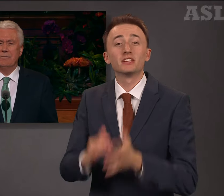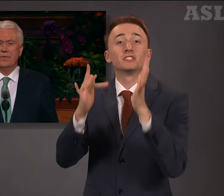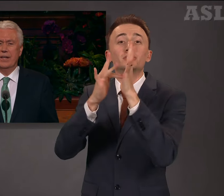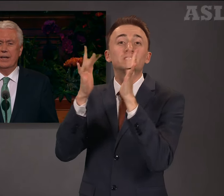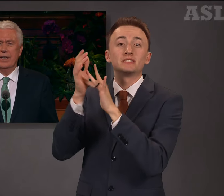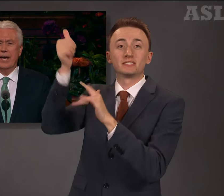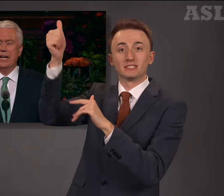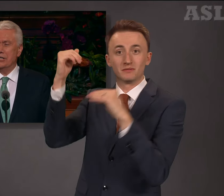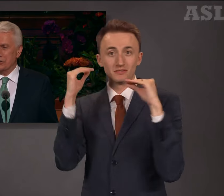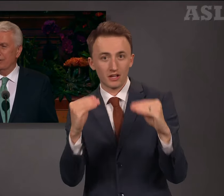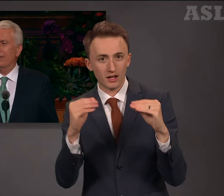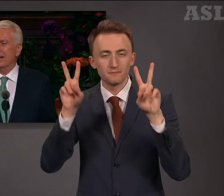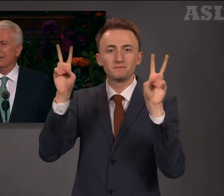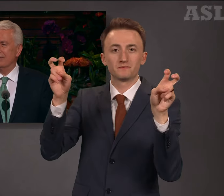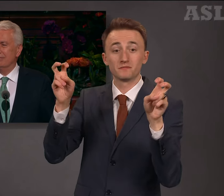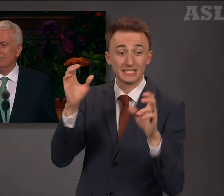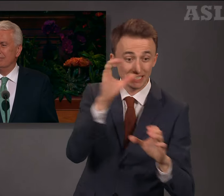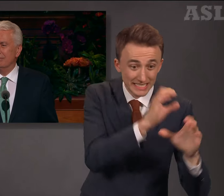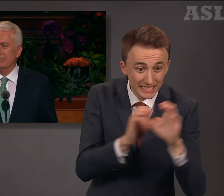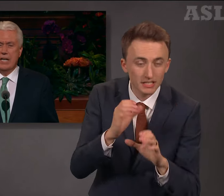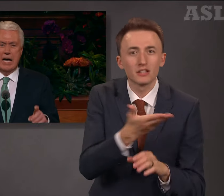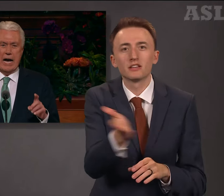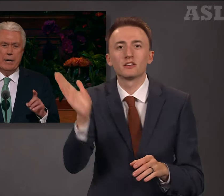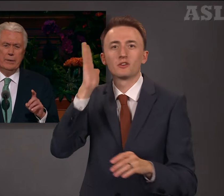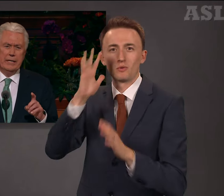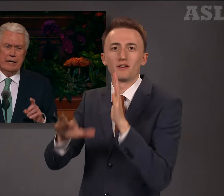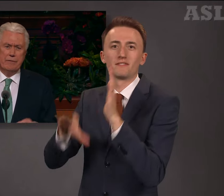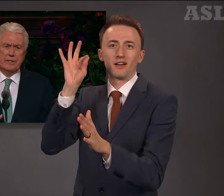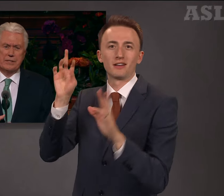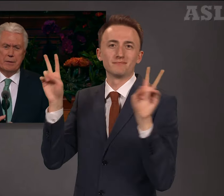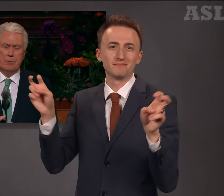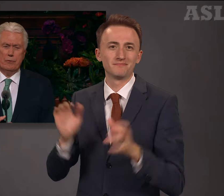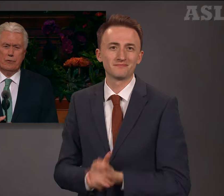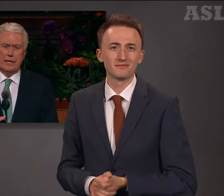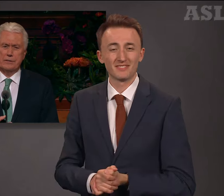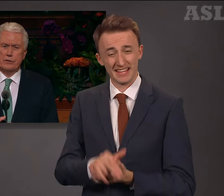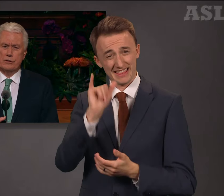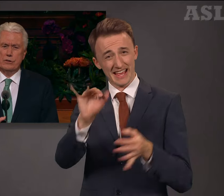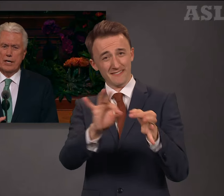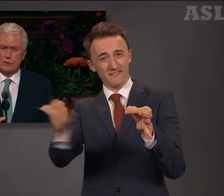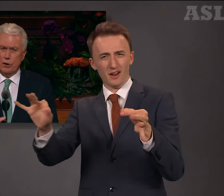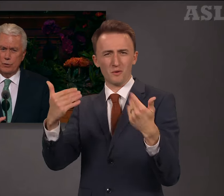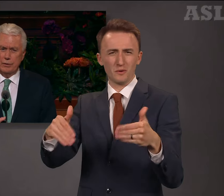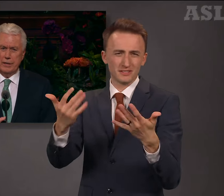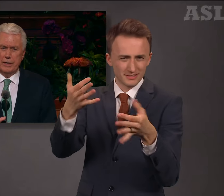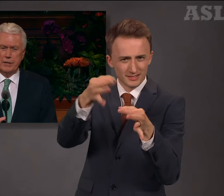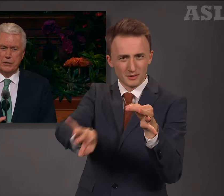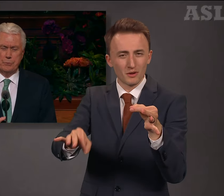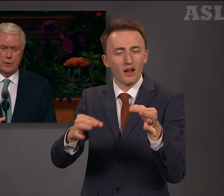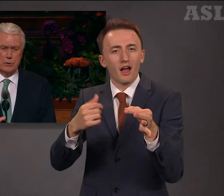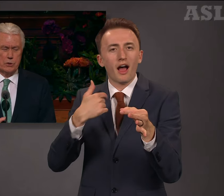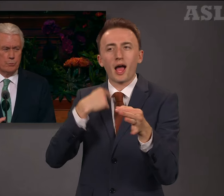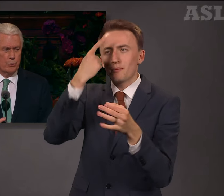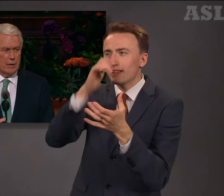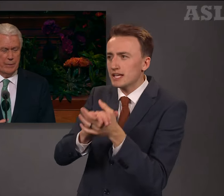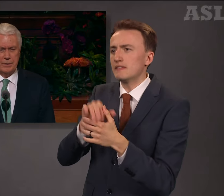and ye shall find. I believe this simple phrase is not only a spiritual promise.